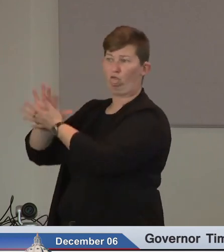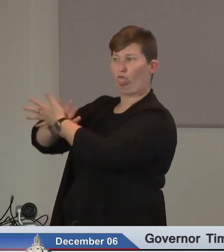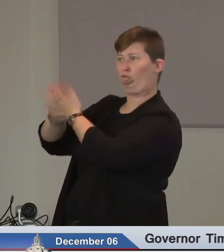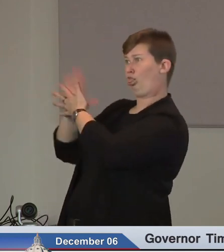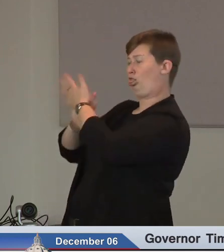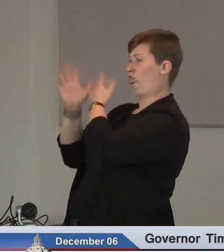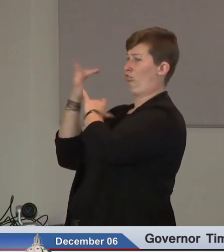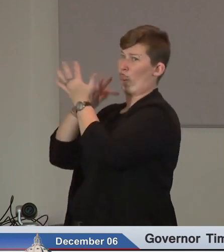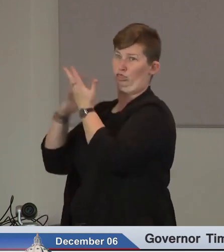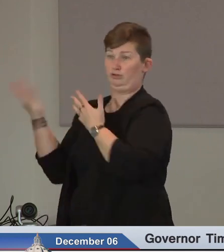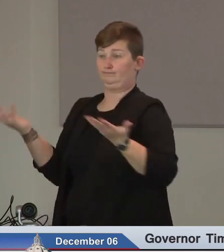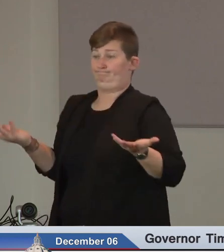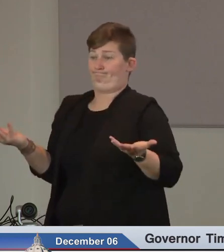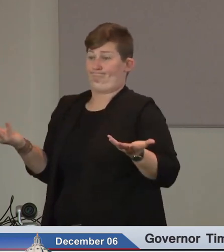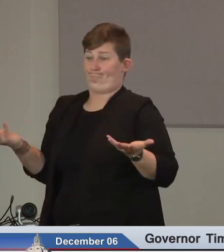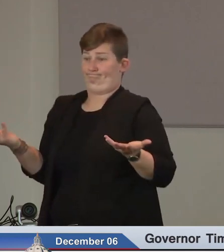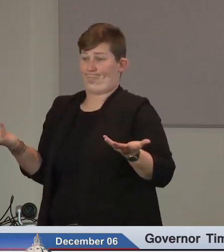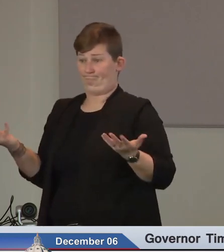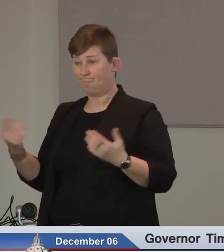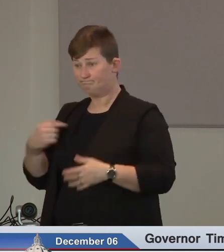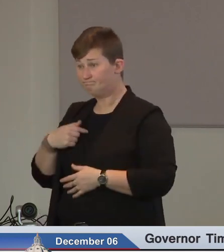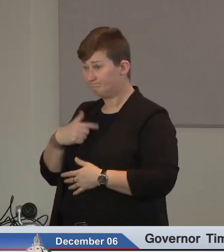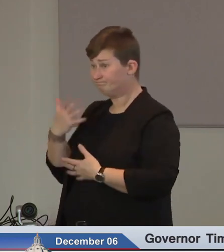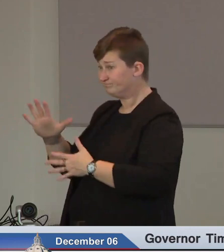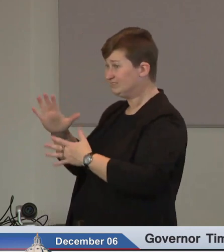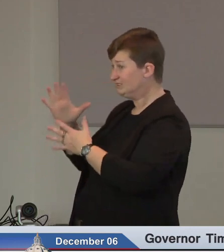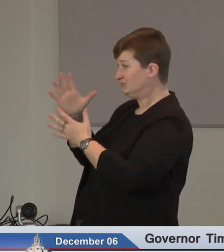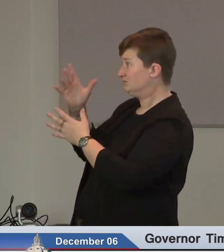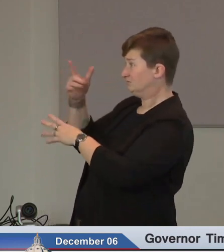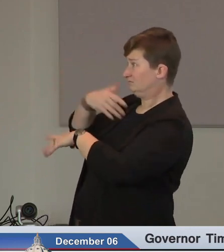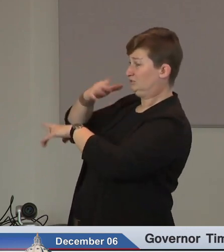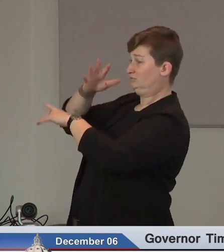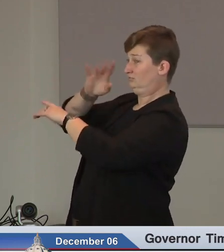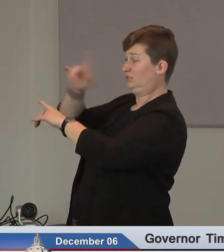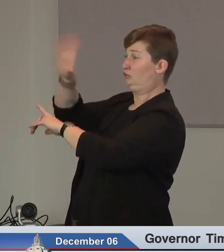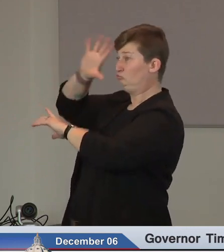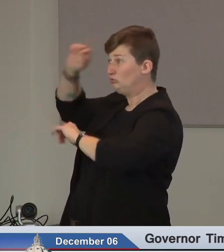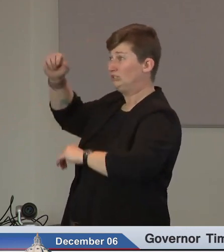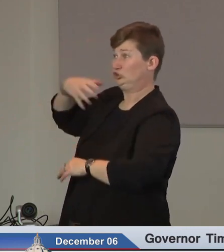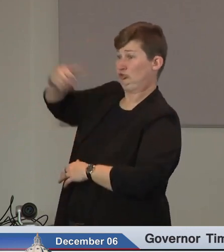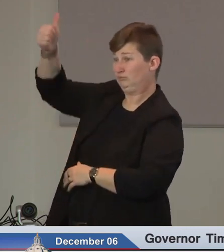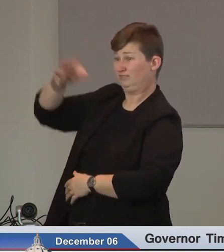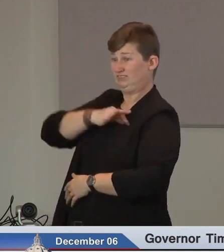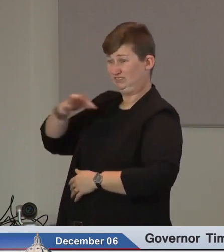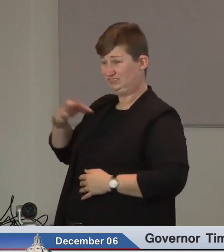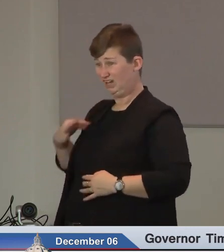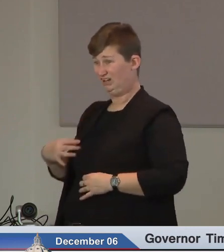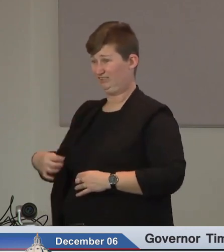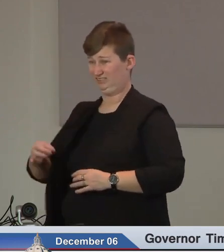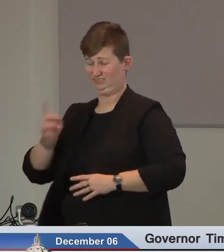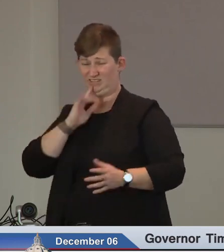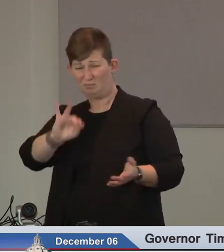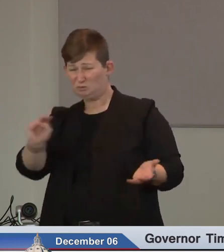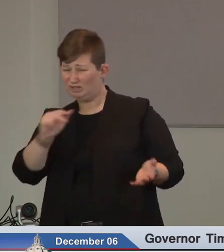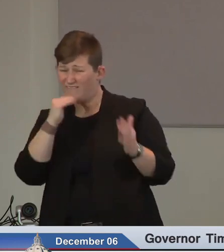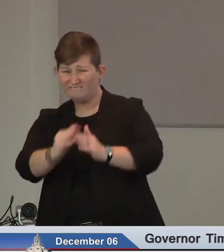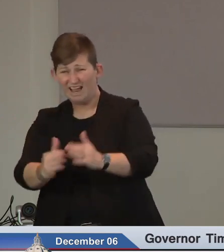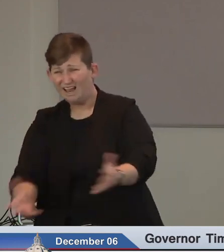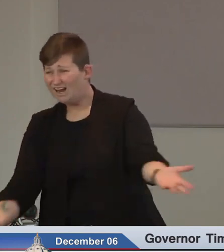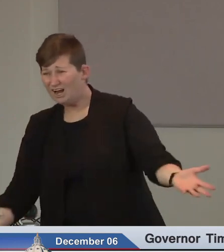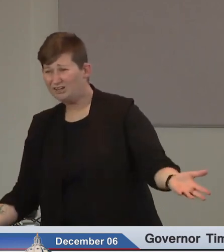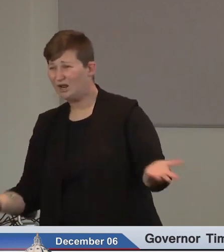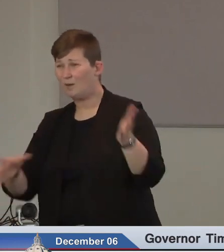uh to the president chief of staff yesterday when this became clear look minnesota's being treated unfairly in this they picked an arbitrary date to end the